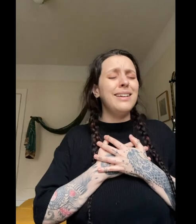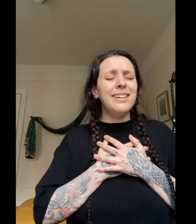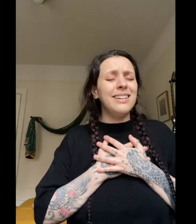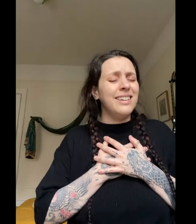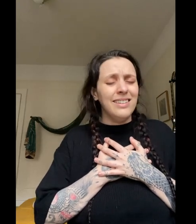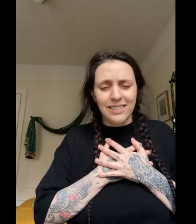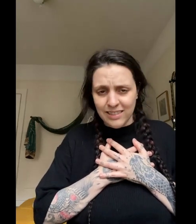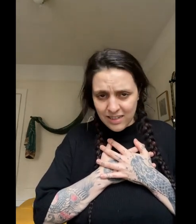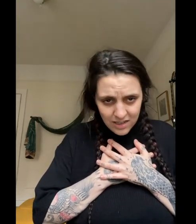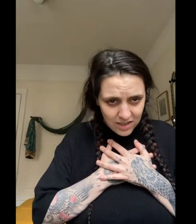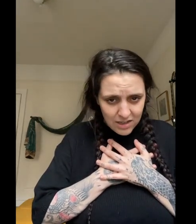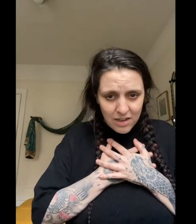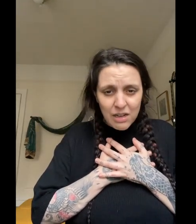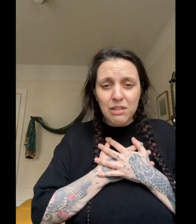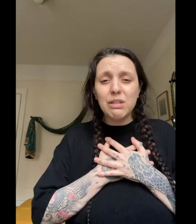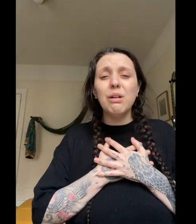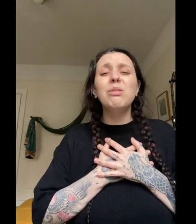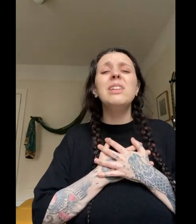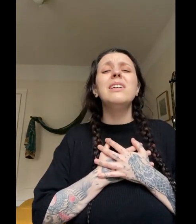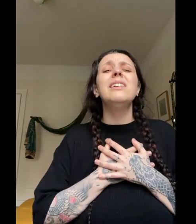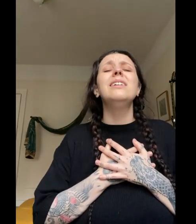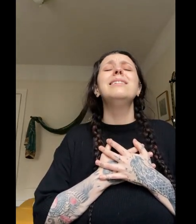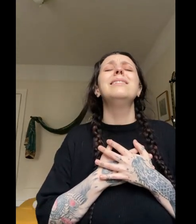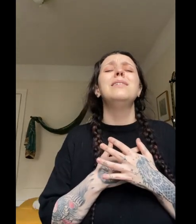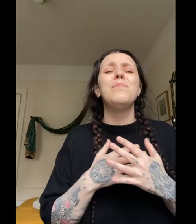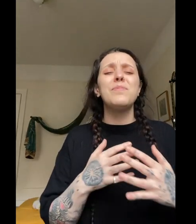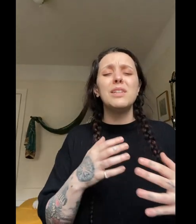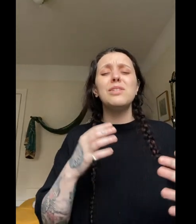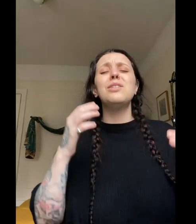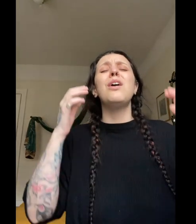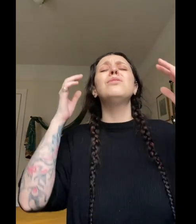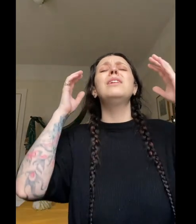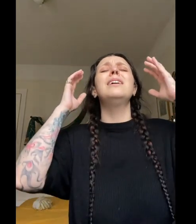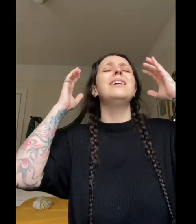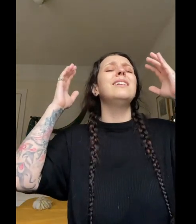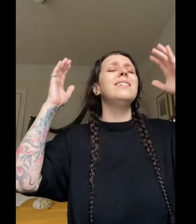Jolene, Jolene,